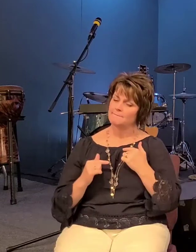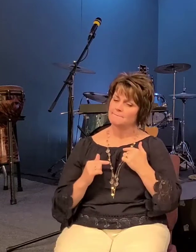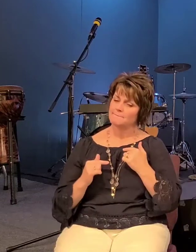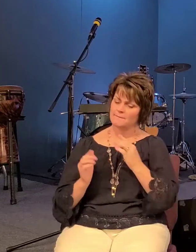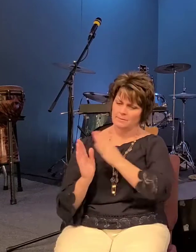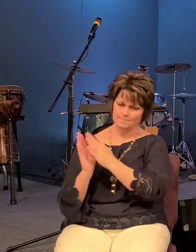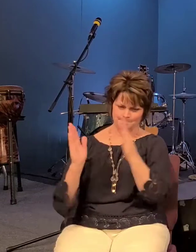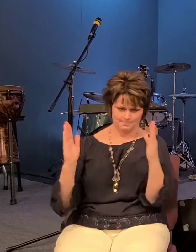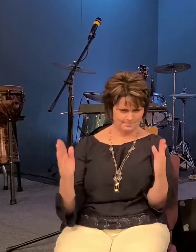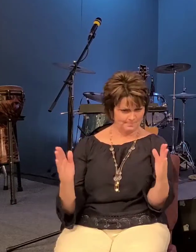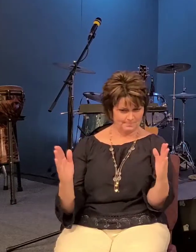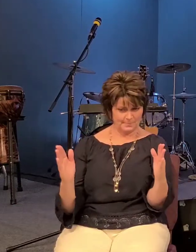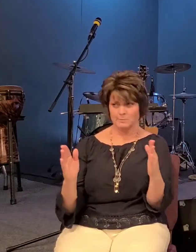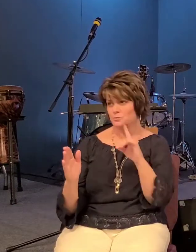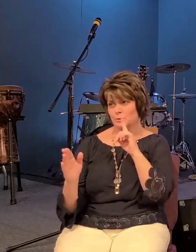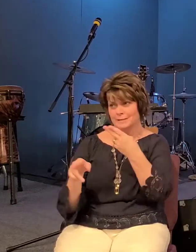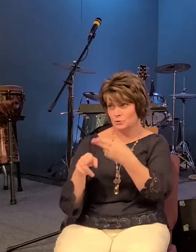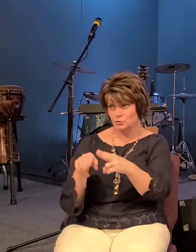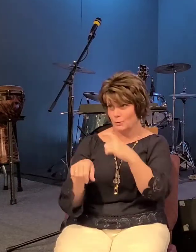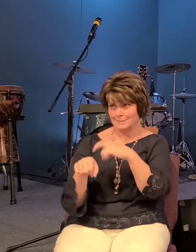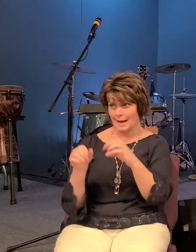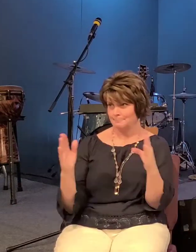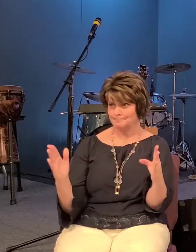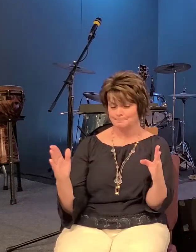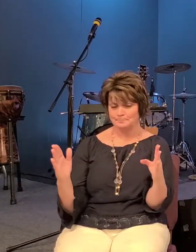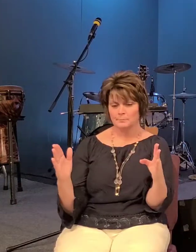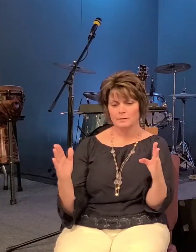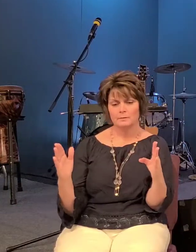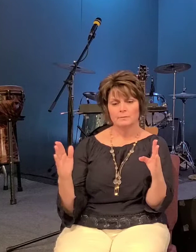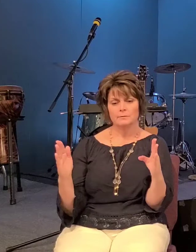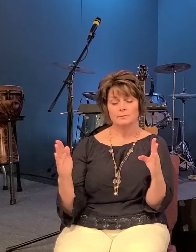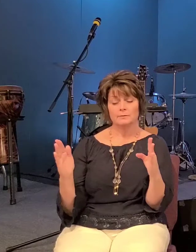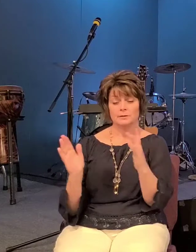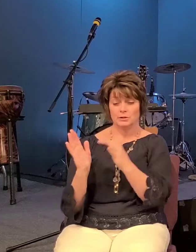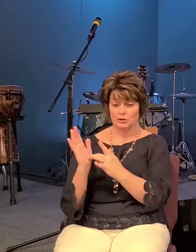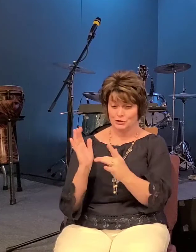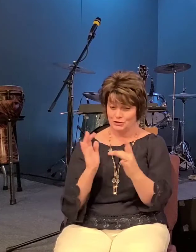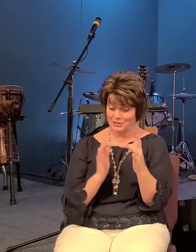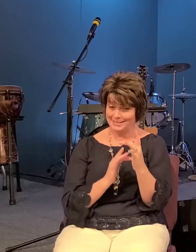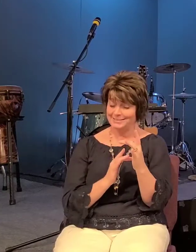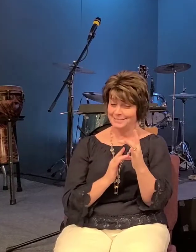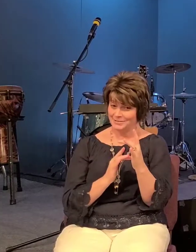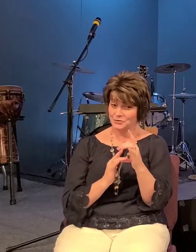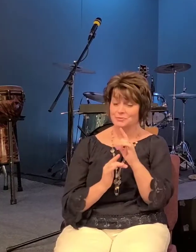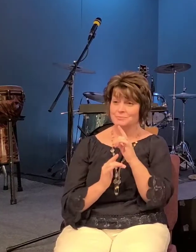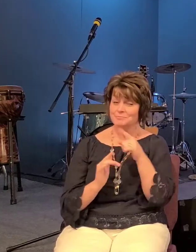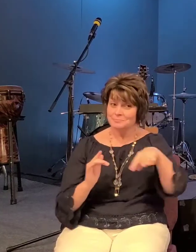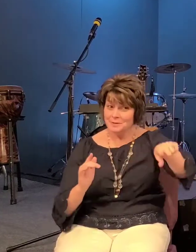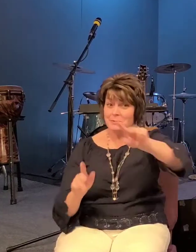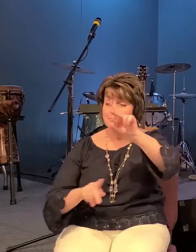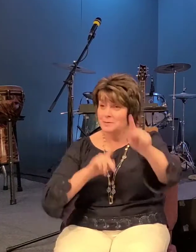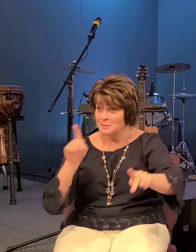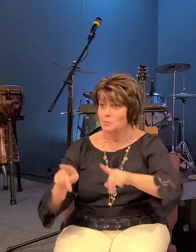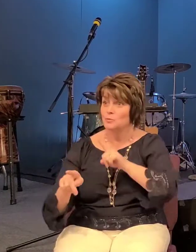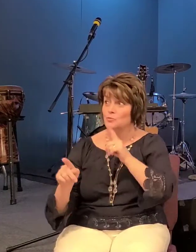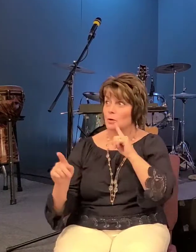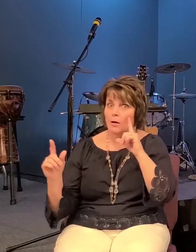jesus became extremely well known and famous